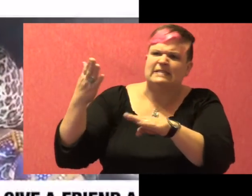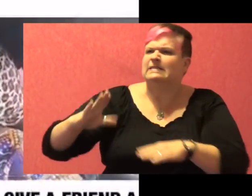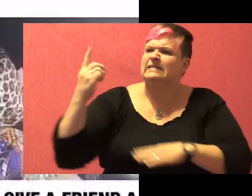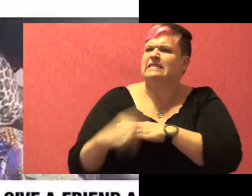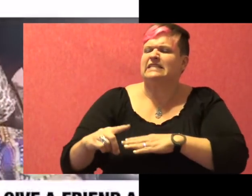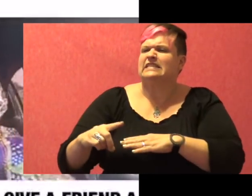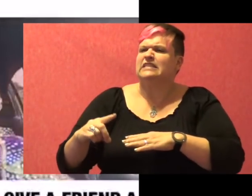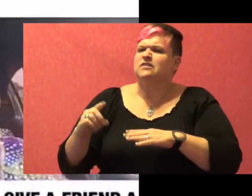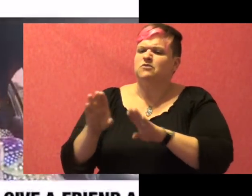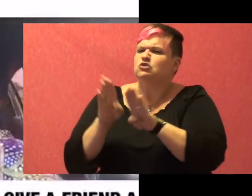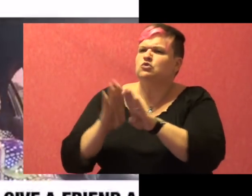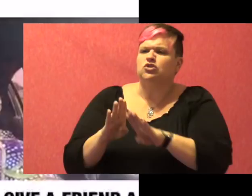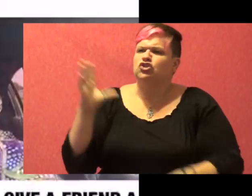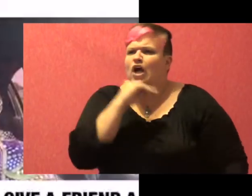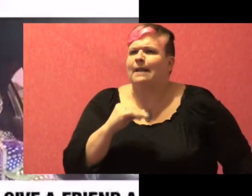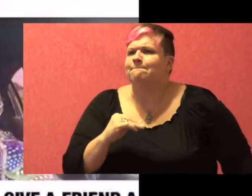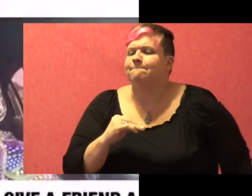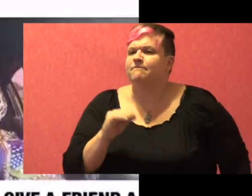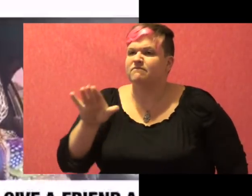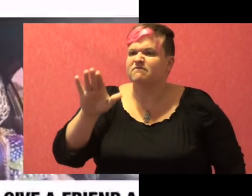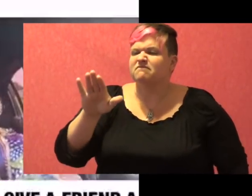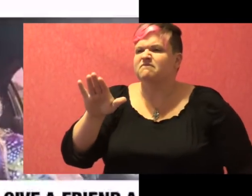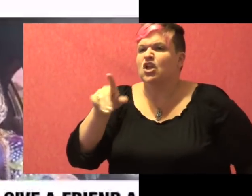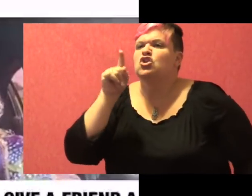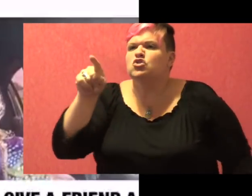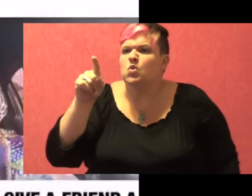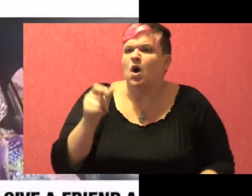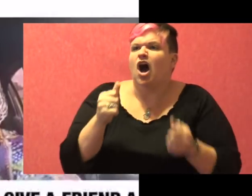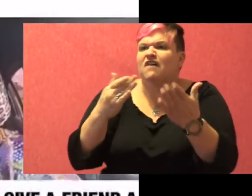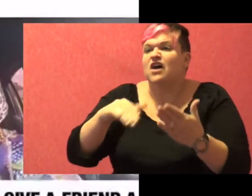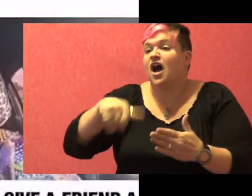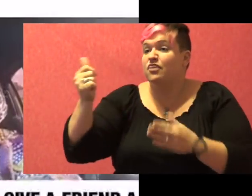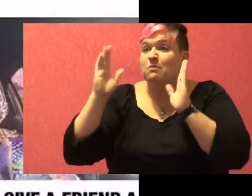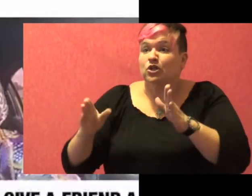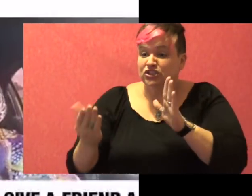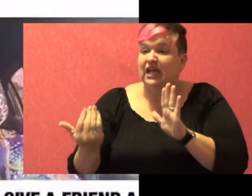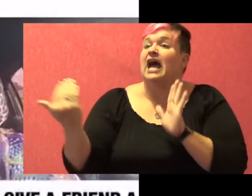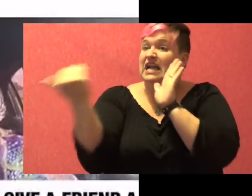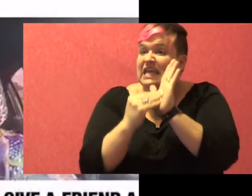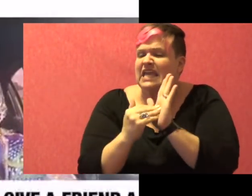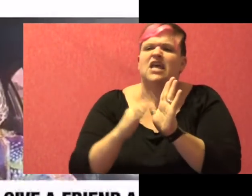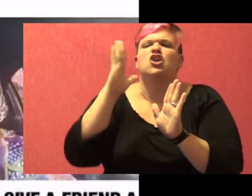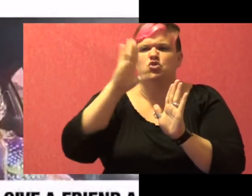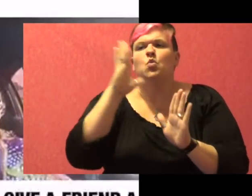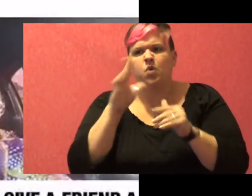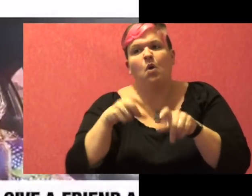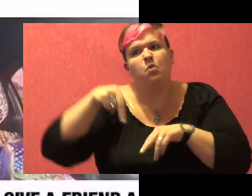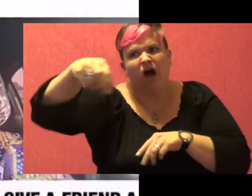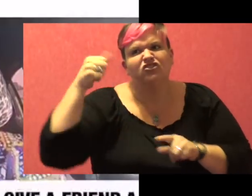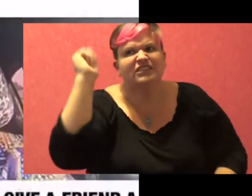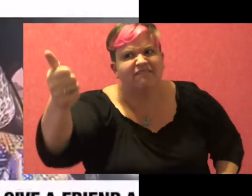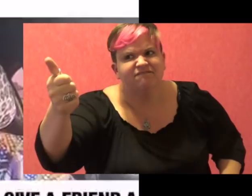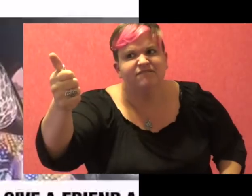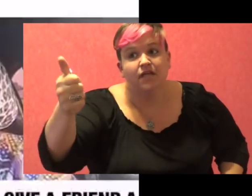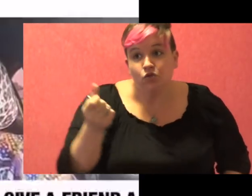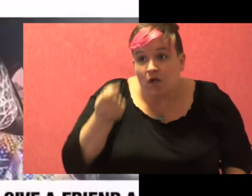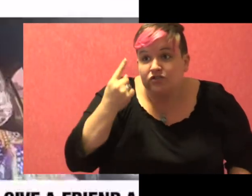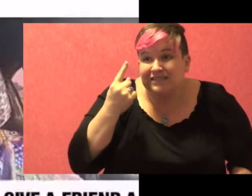Shut it up. Now you, you offering somebody else another ride, you're be walking home. Every